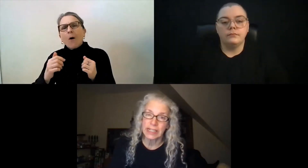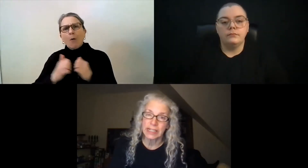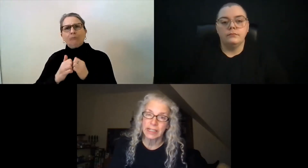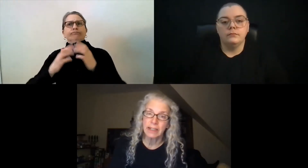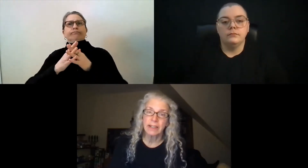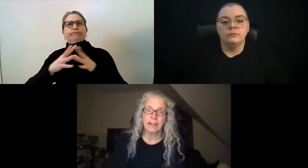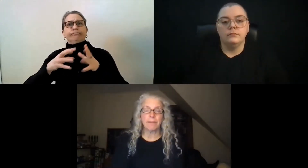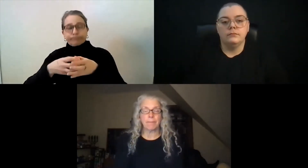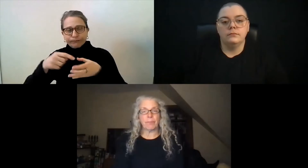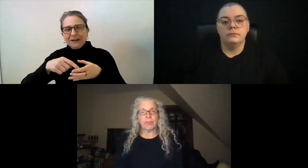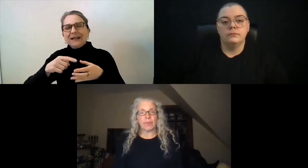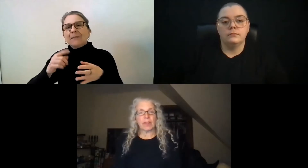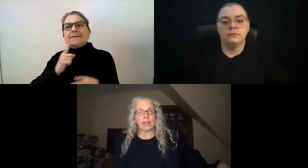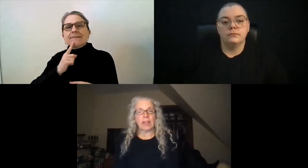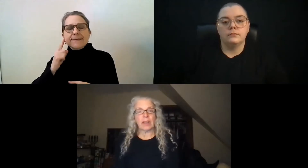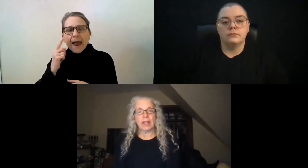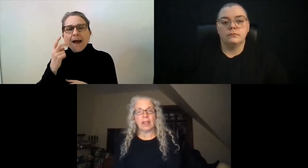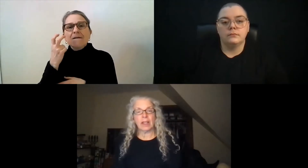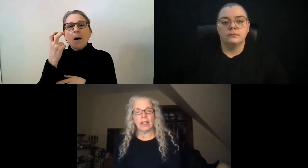services.